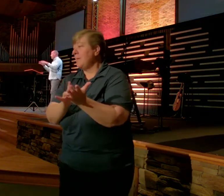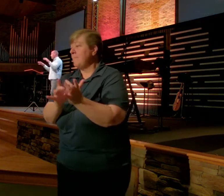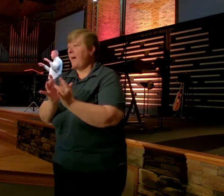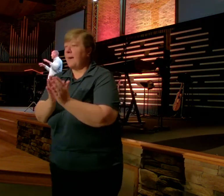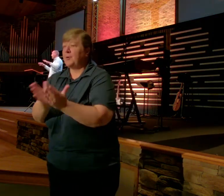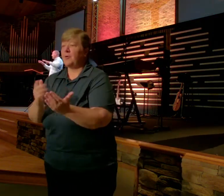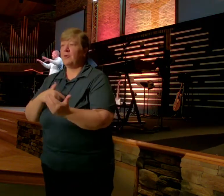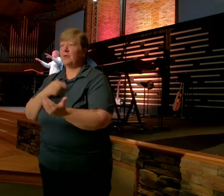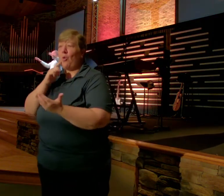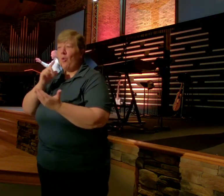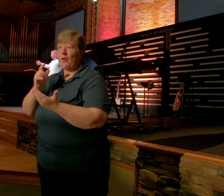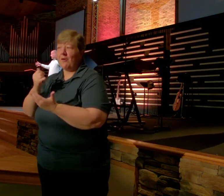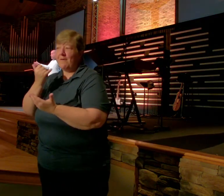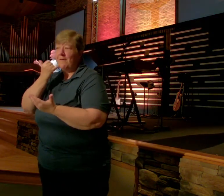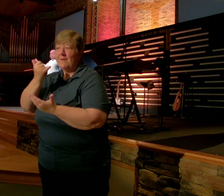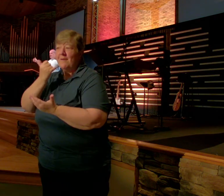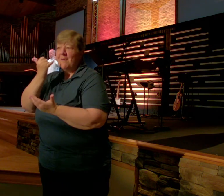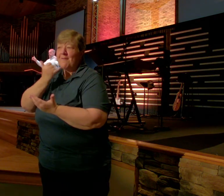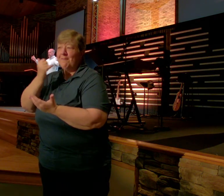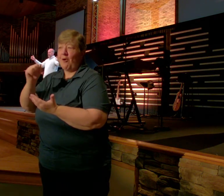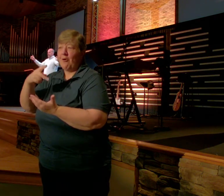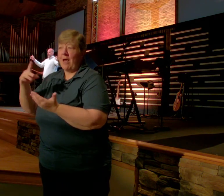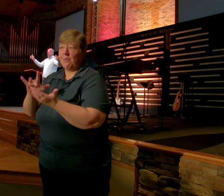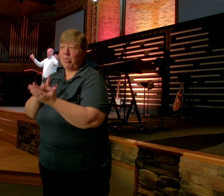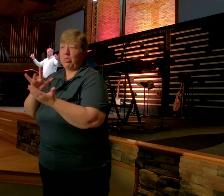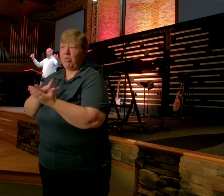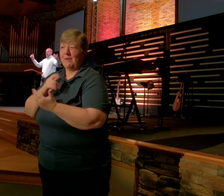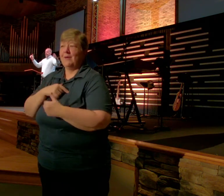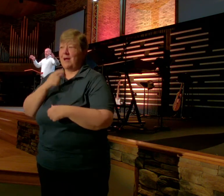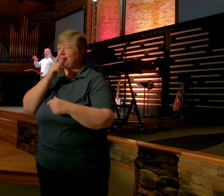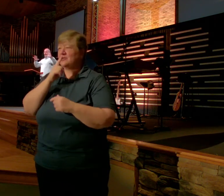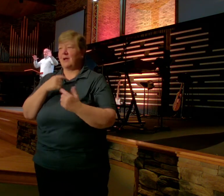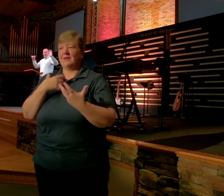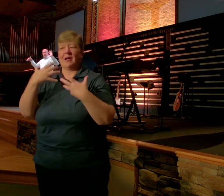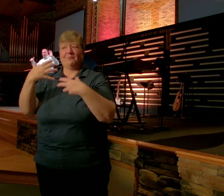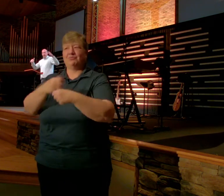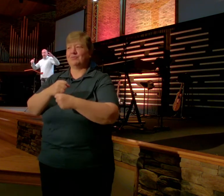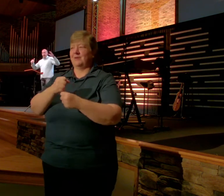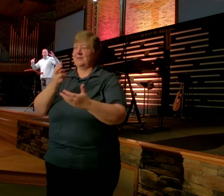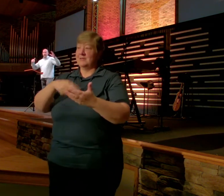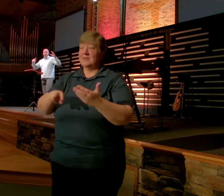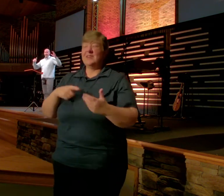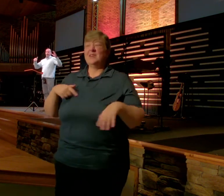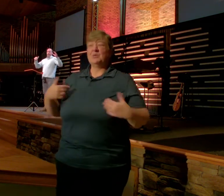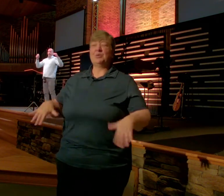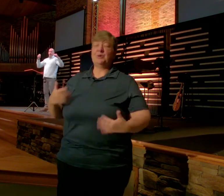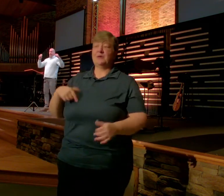But while you're doing that I'm just going to do kind of a flyover of the book of Ephesians, okay? Six chapters